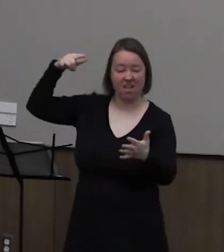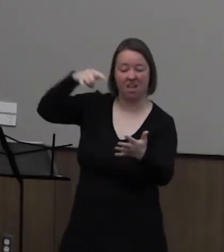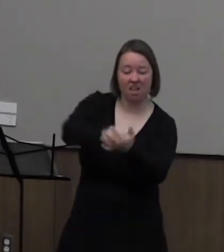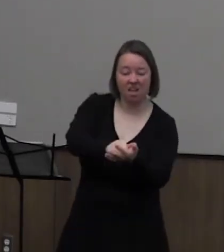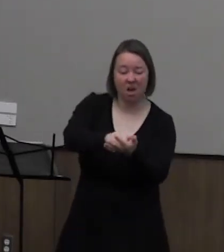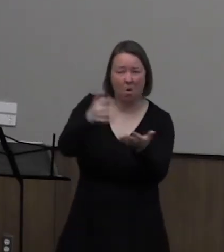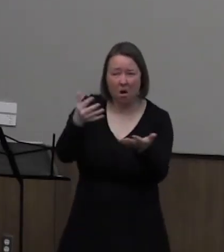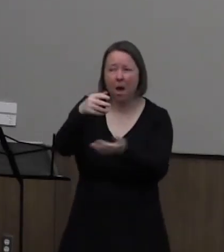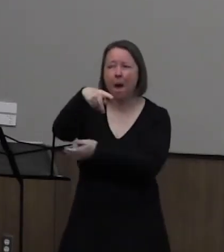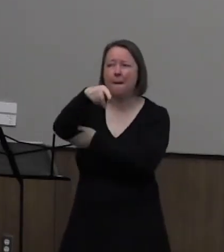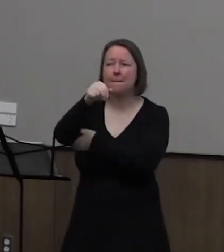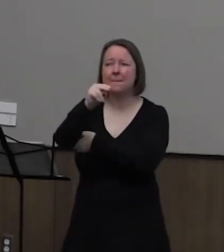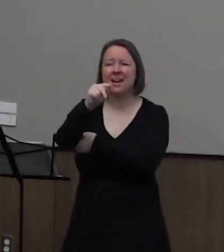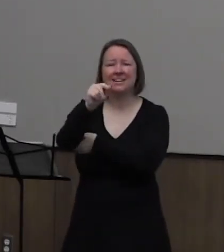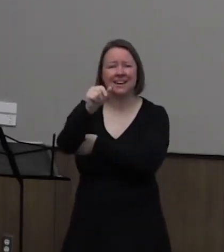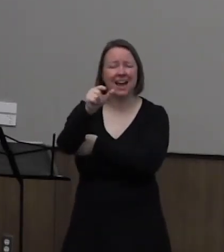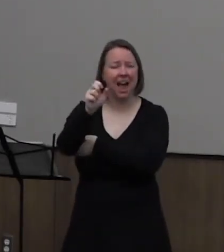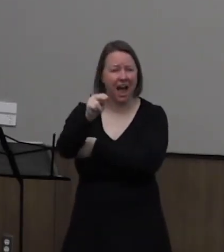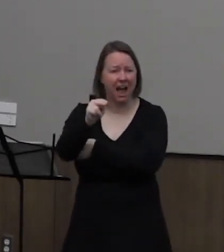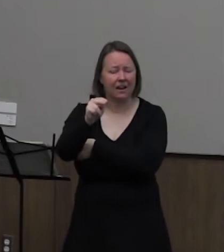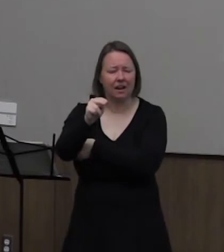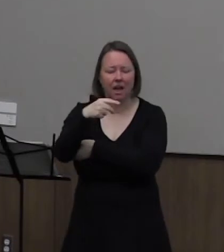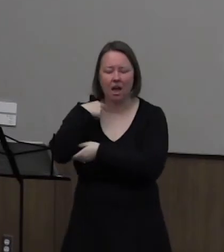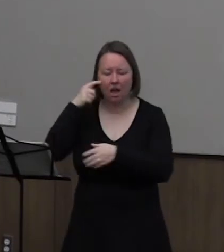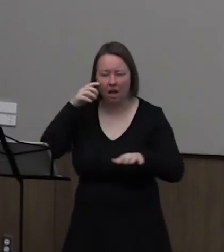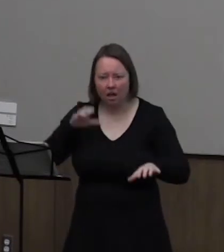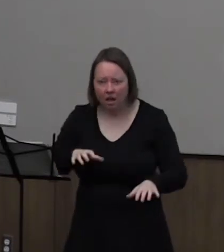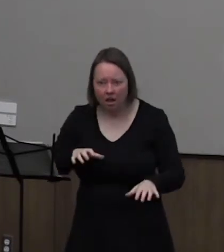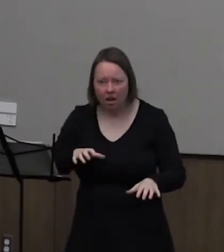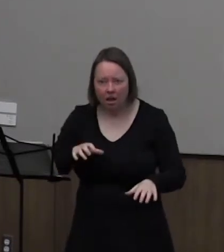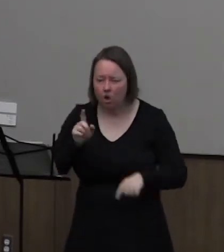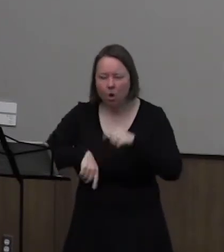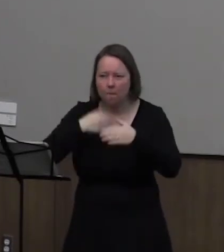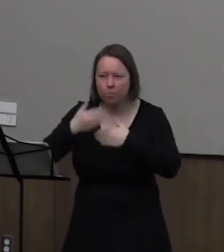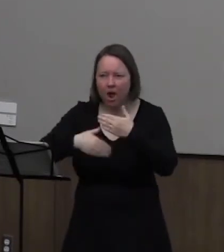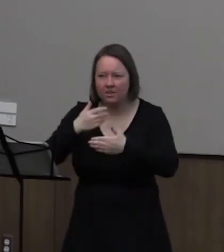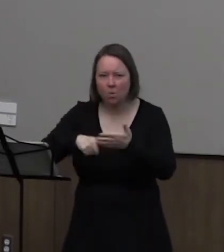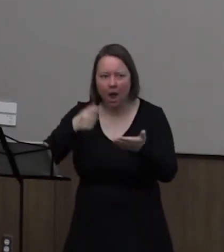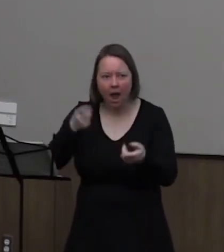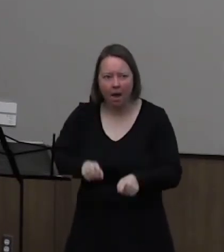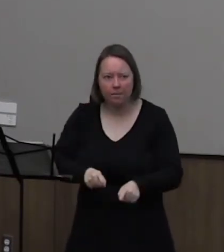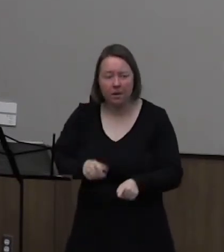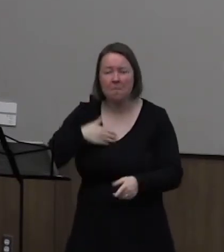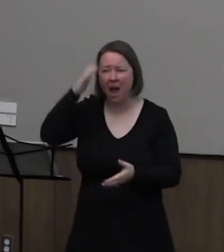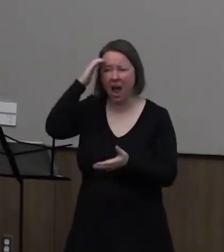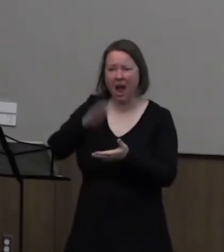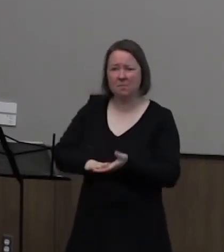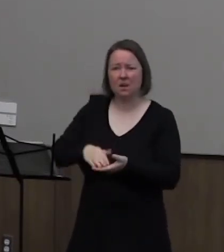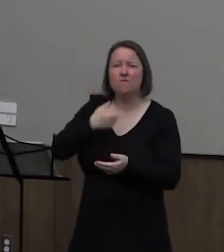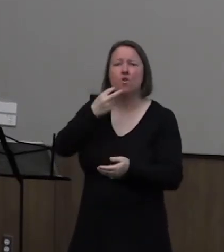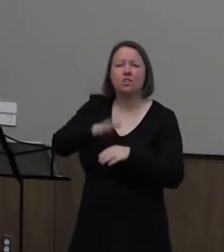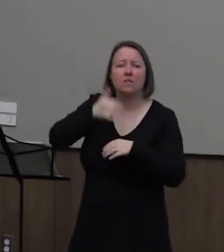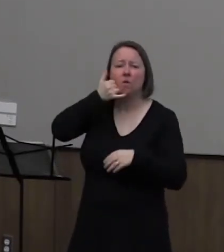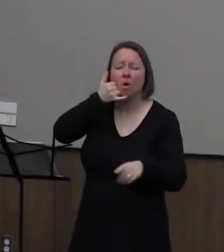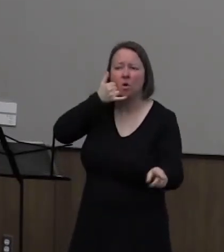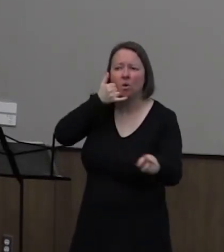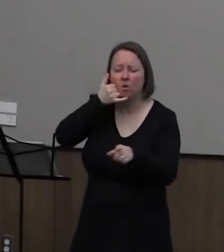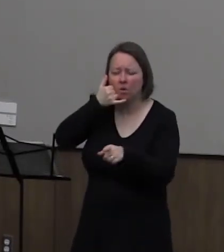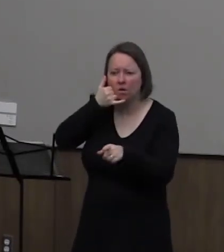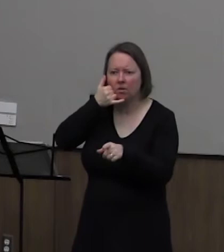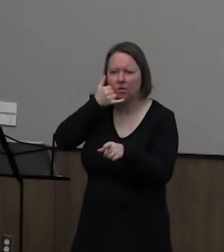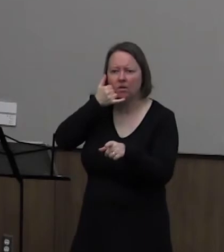I stood paralyzed, not able to process what was happening. My husband's voice brought me back to that moment.